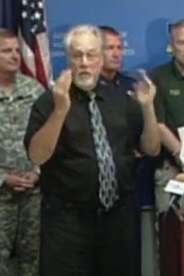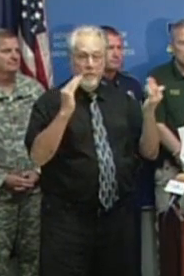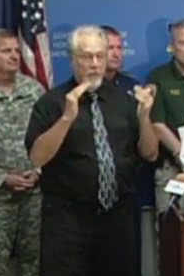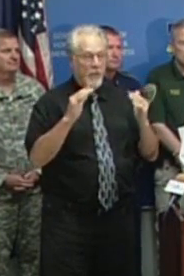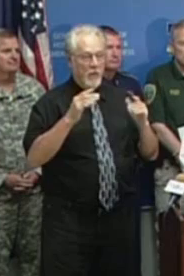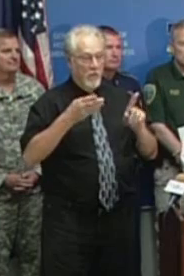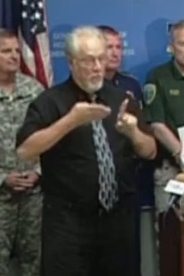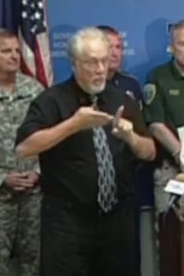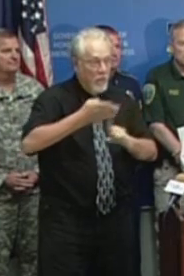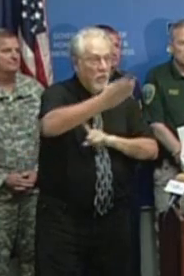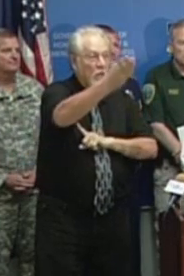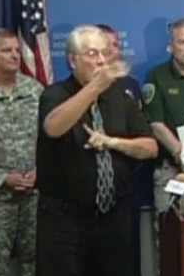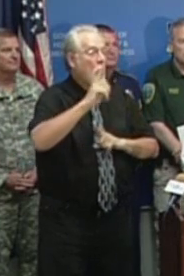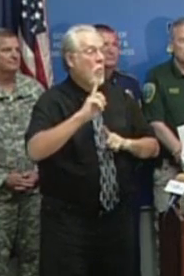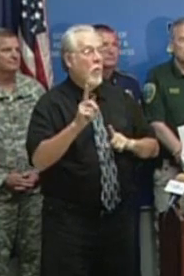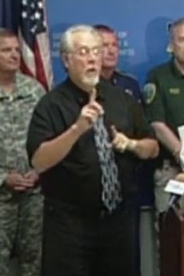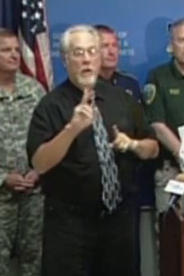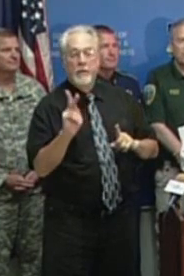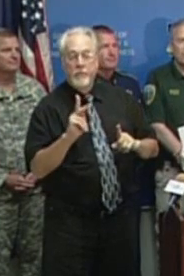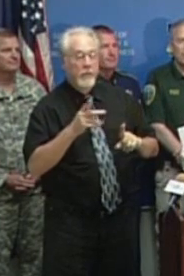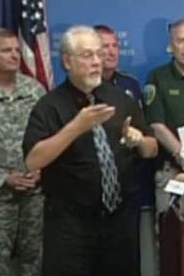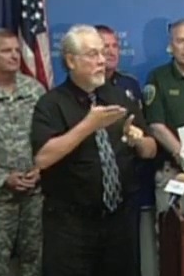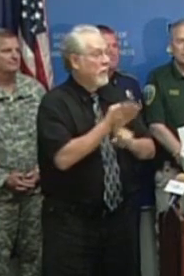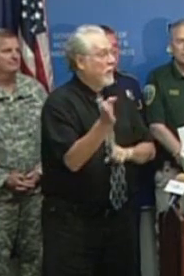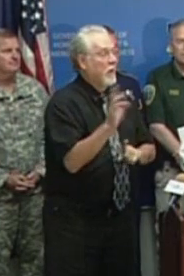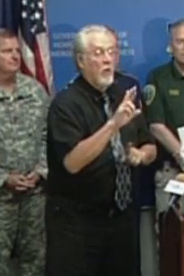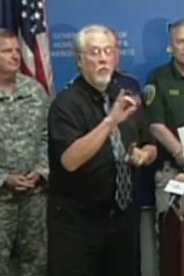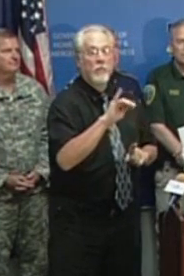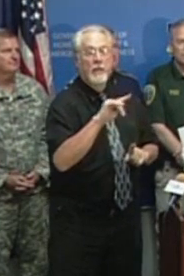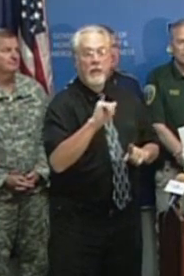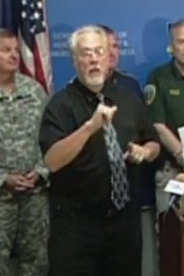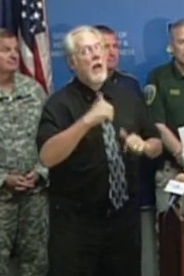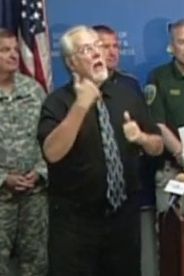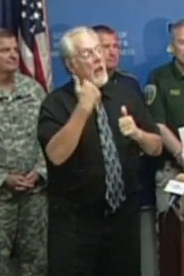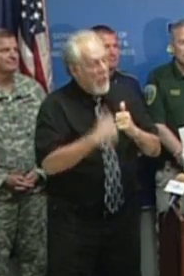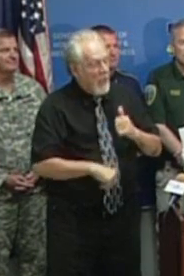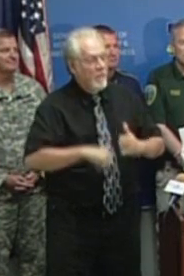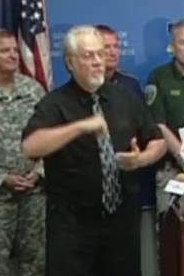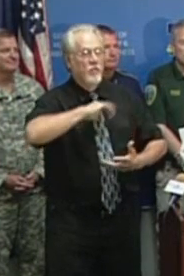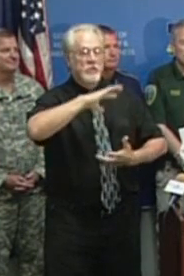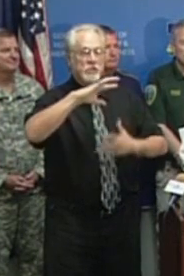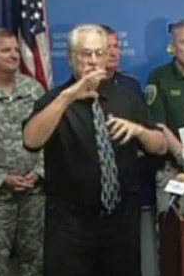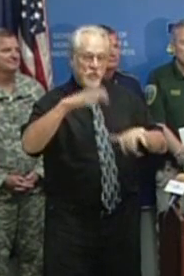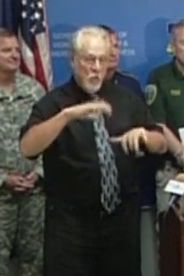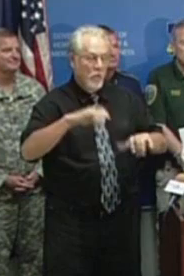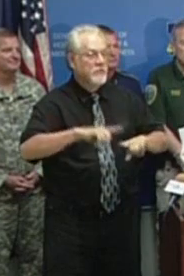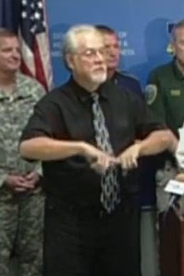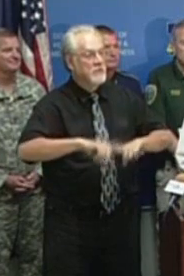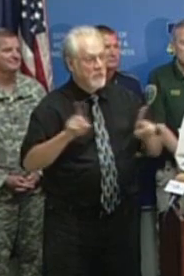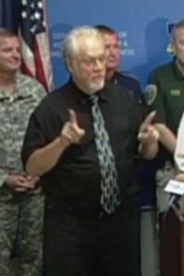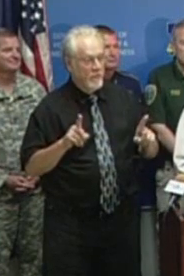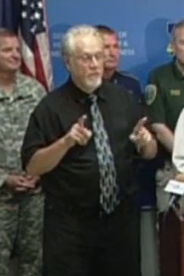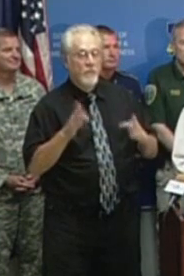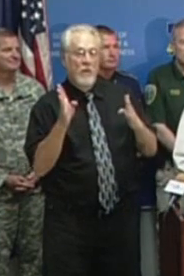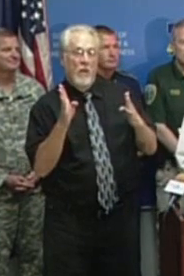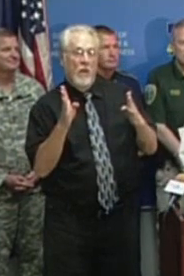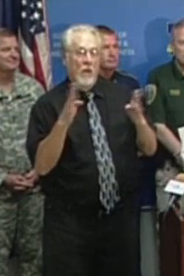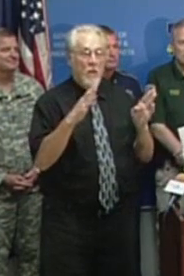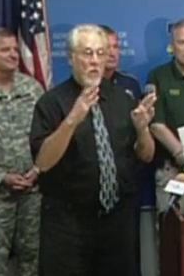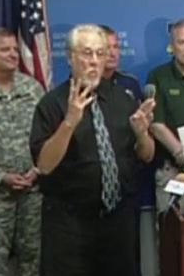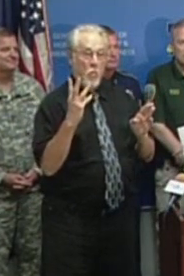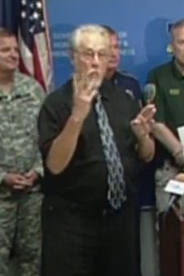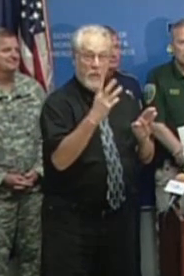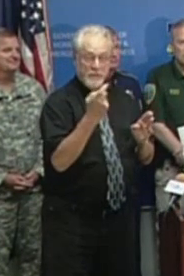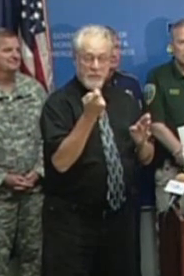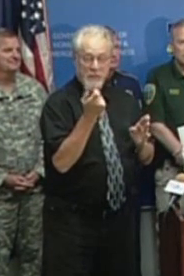the track to previous storms, whether it be Katrina or other storms. The reality is every storm is different. The track has obviously shifted slightly to the